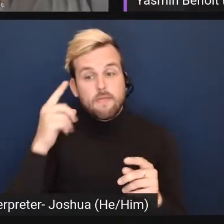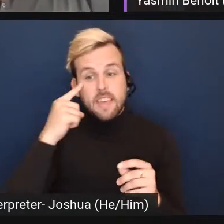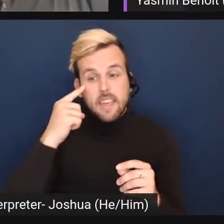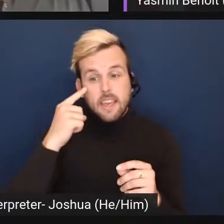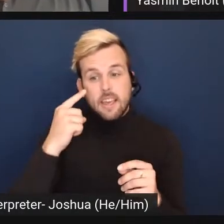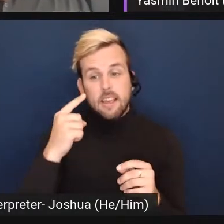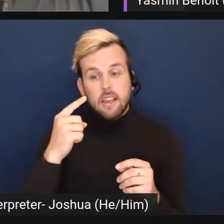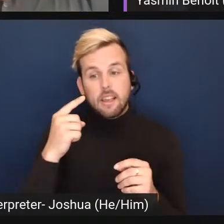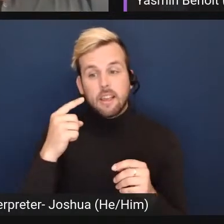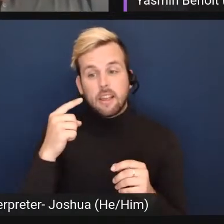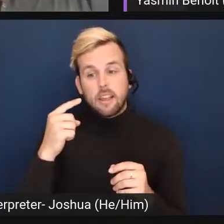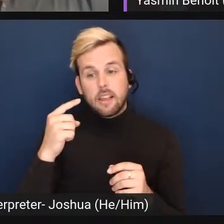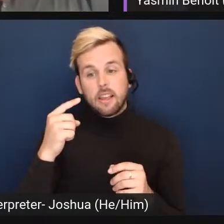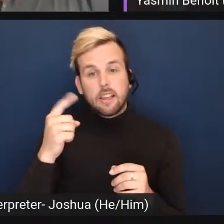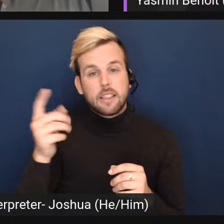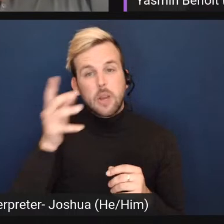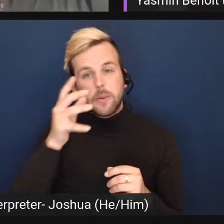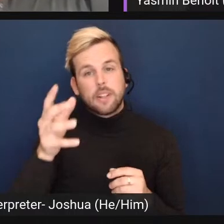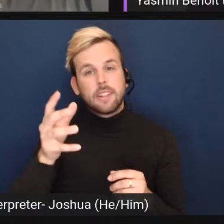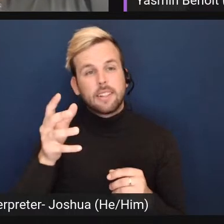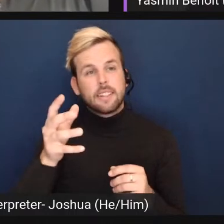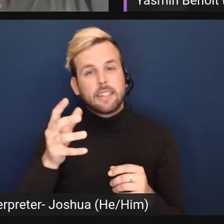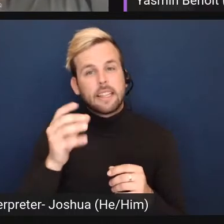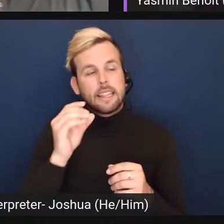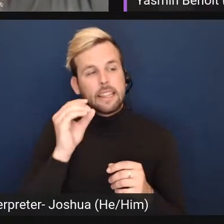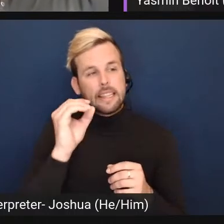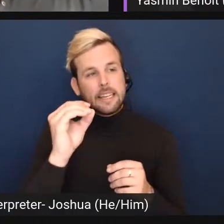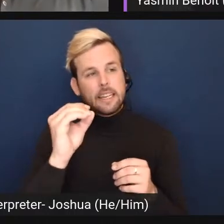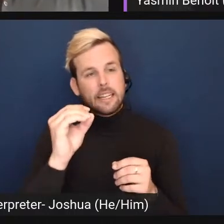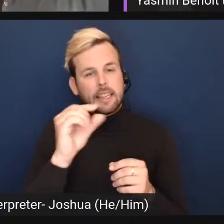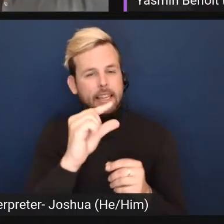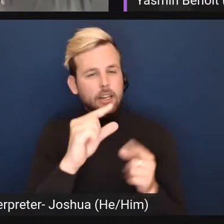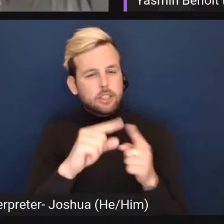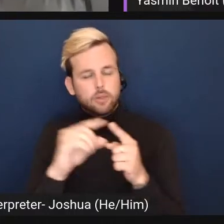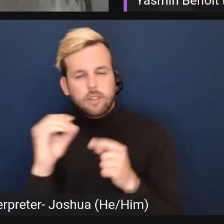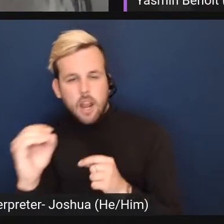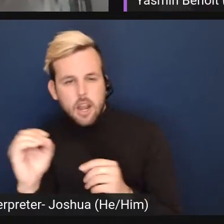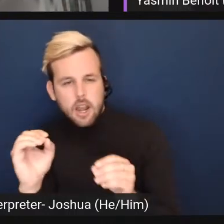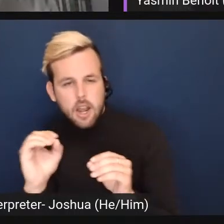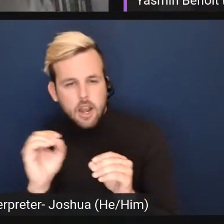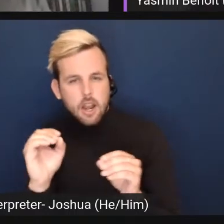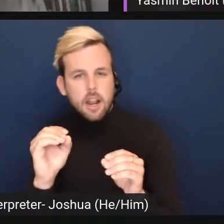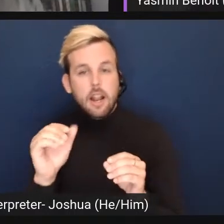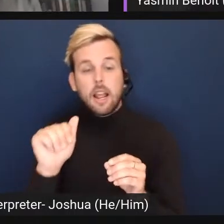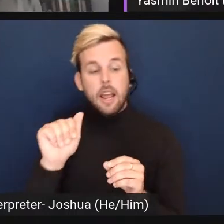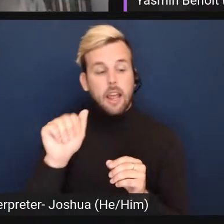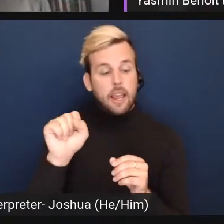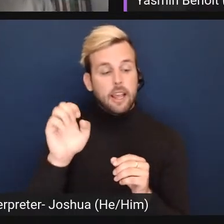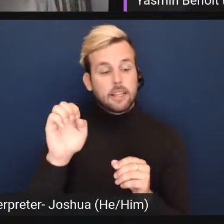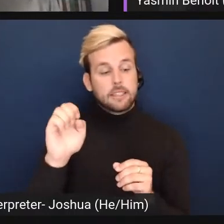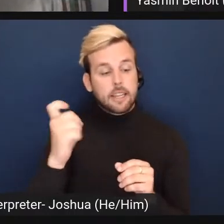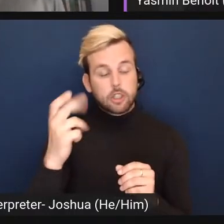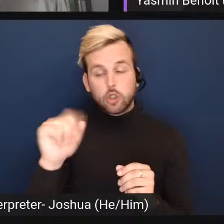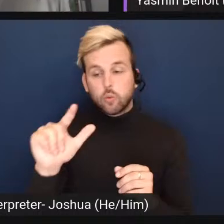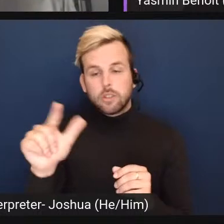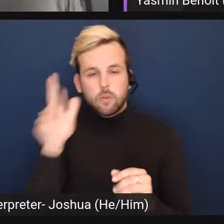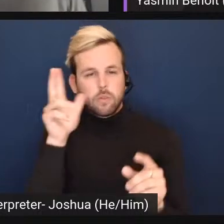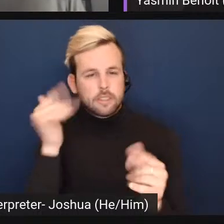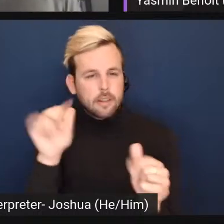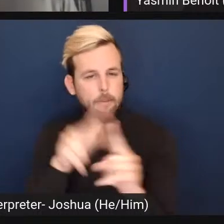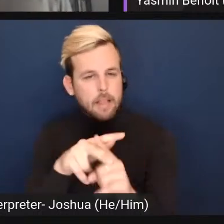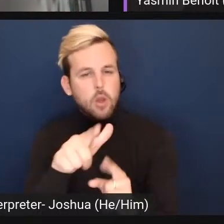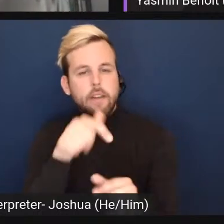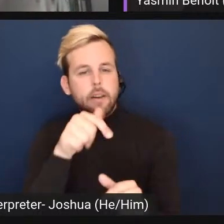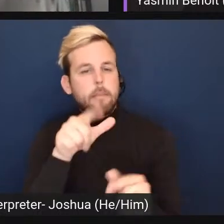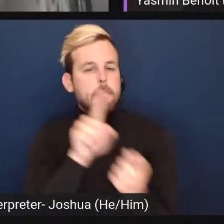that they're going to take the little to no part so seriously that when you tell them they're asexual, they're still going to apply that. You just haven't